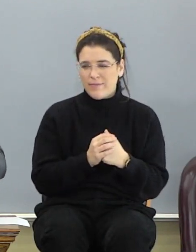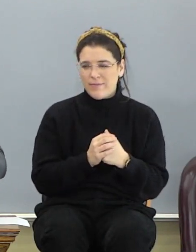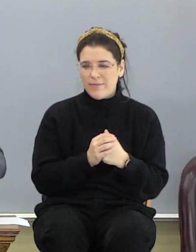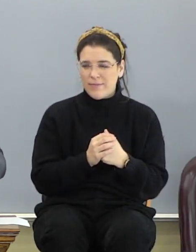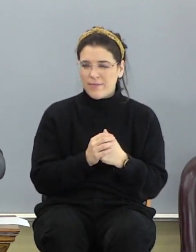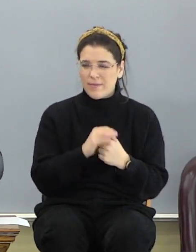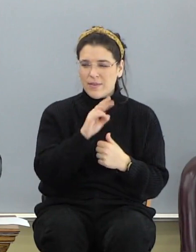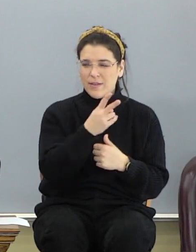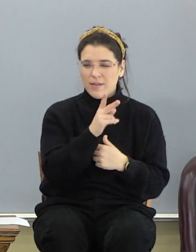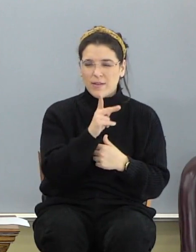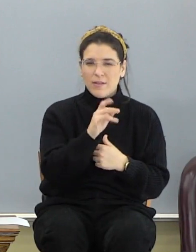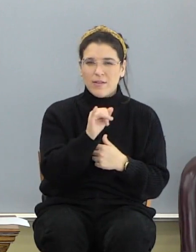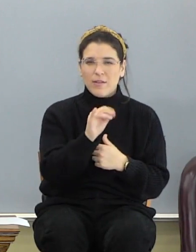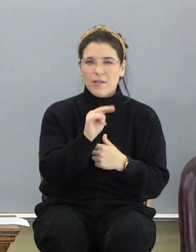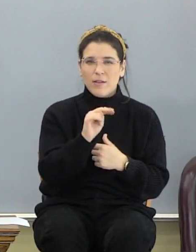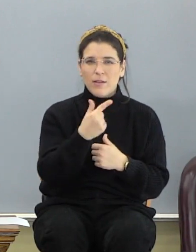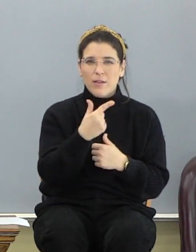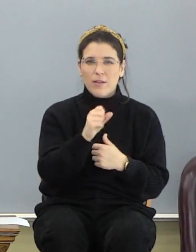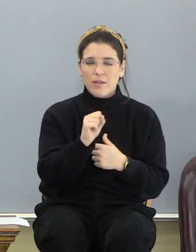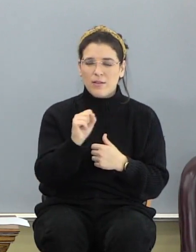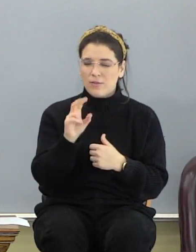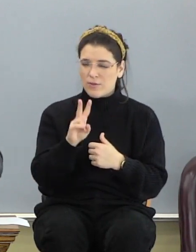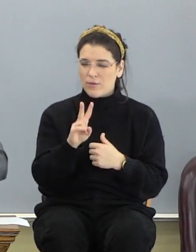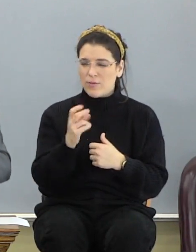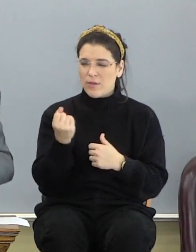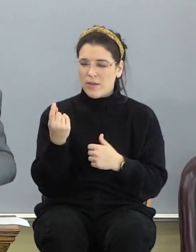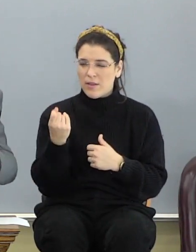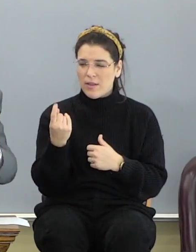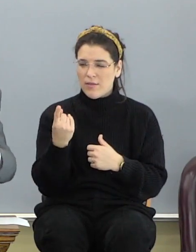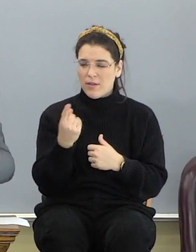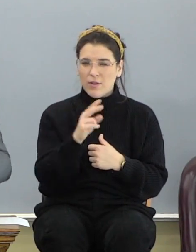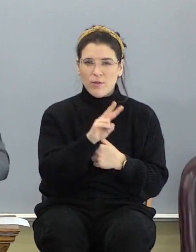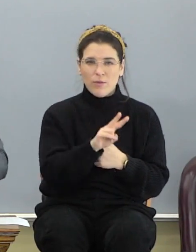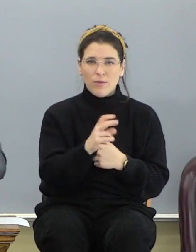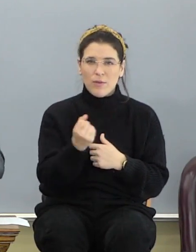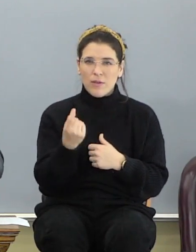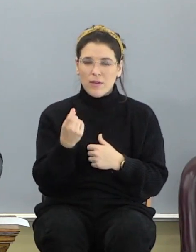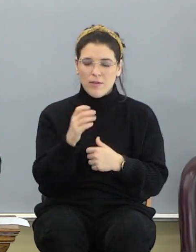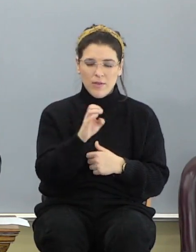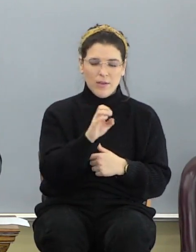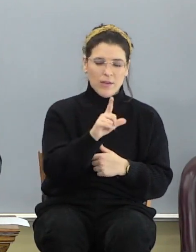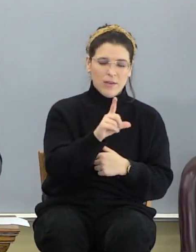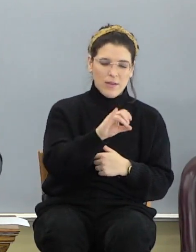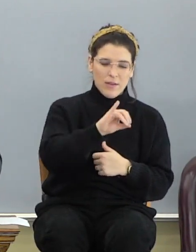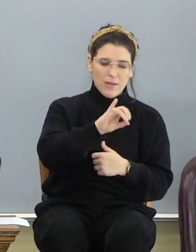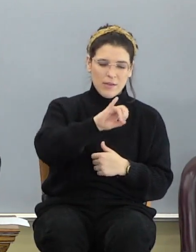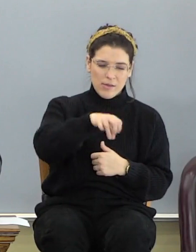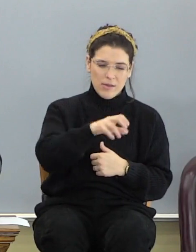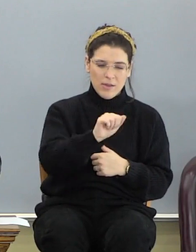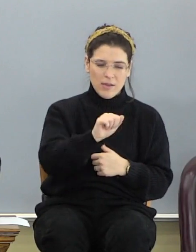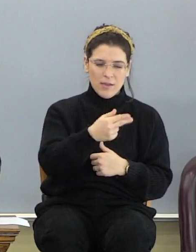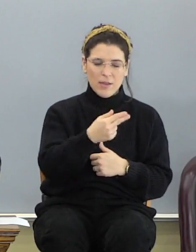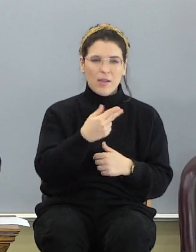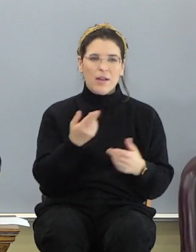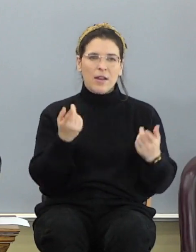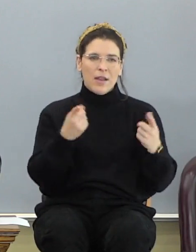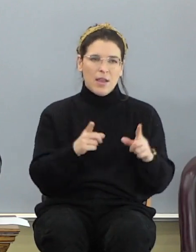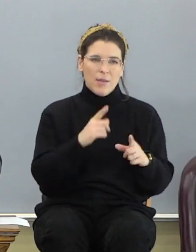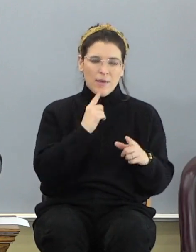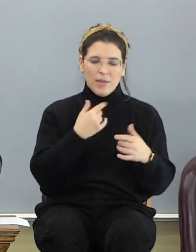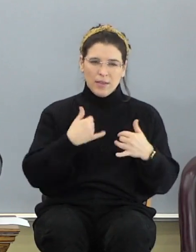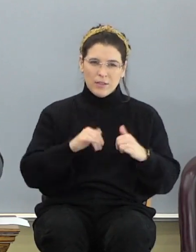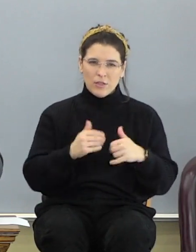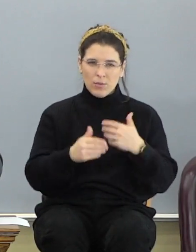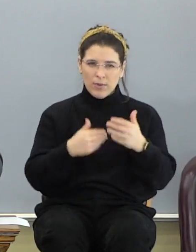2 Kings chapter number 2. Verse number 11. This is Elijah. And it came to pass, as they still